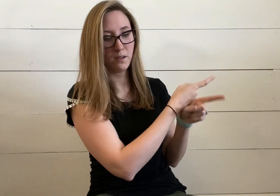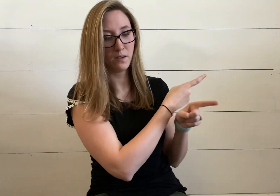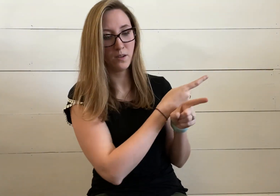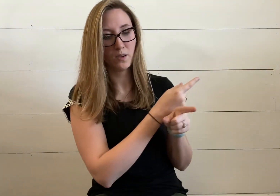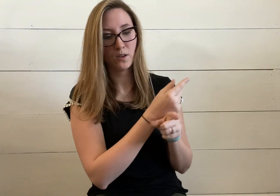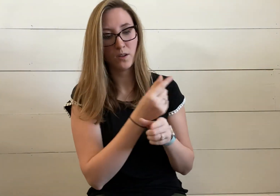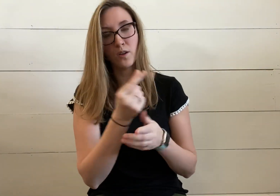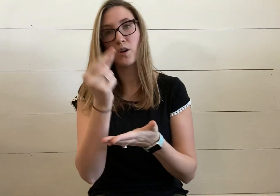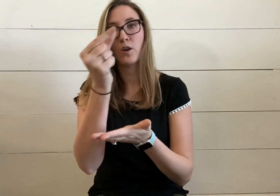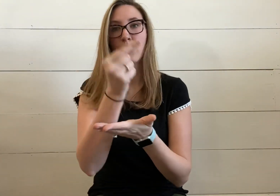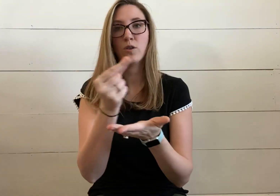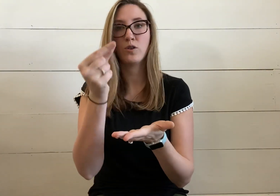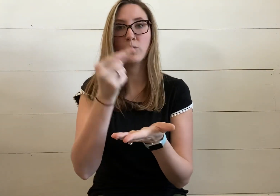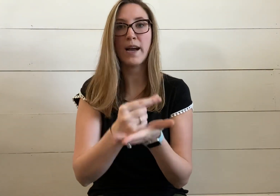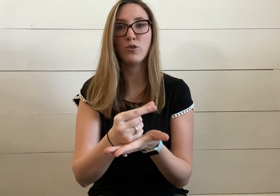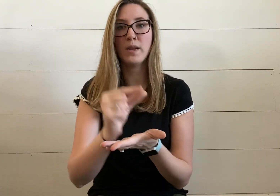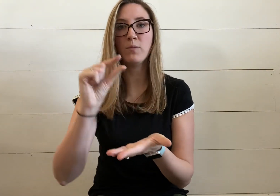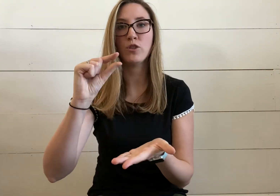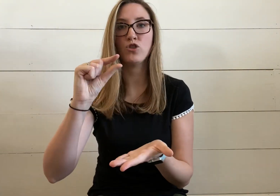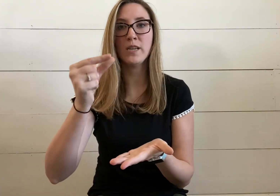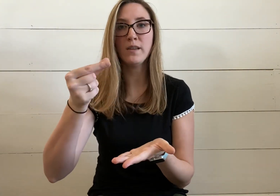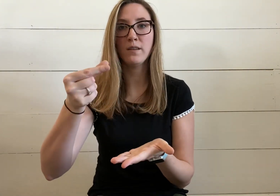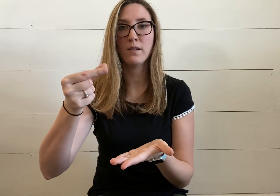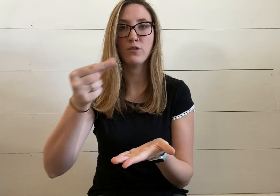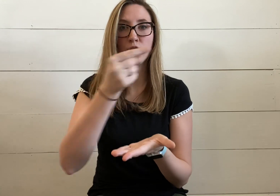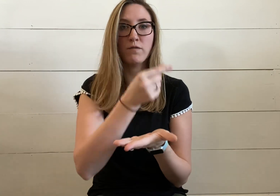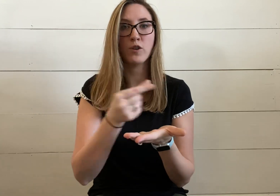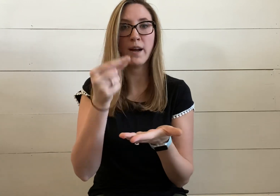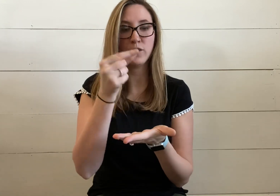graduate, a G, G for graduate,